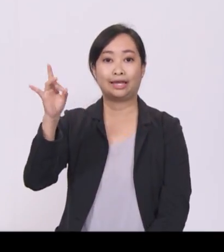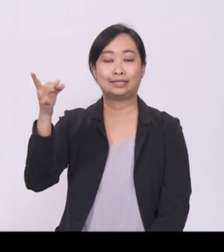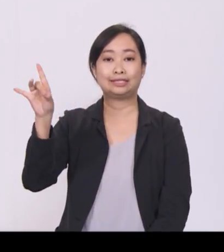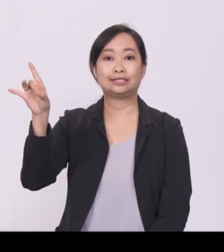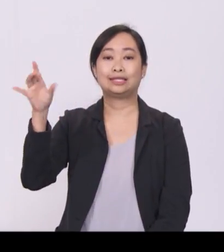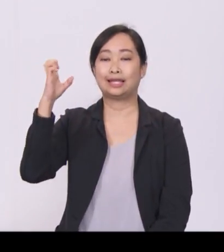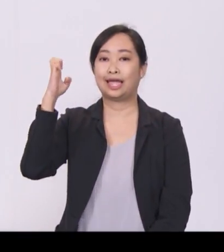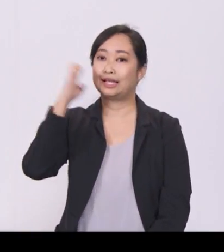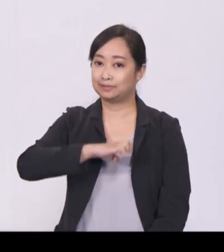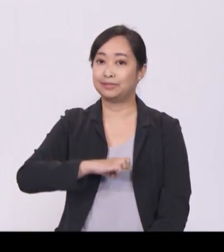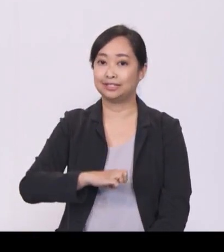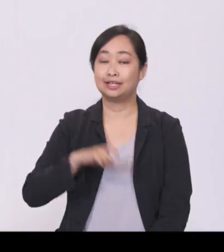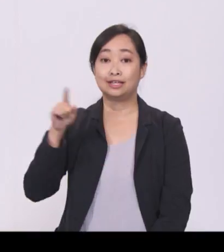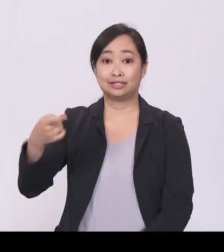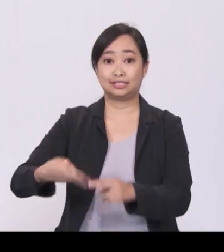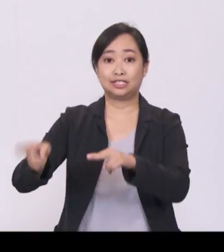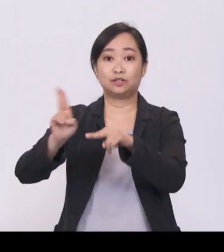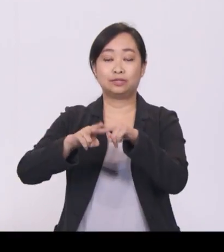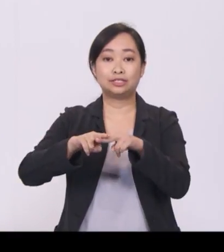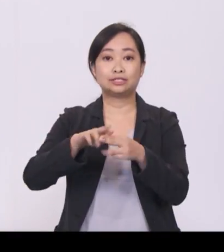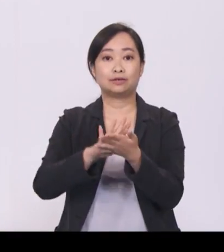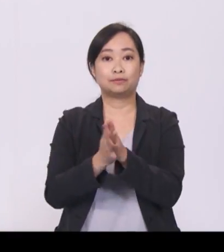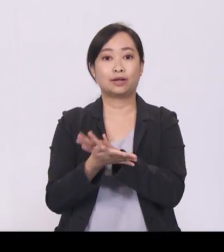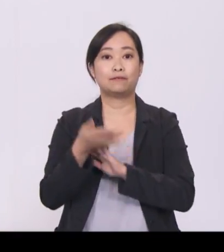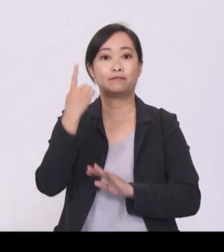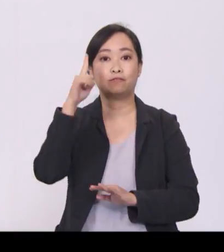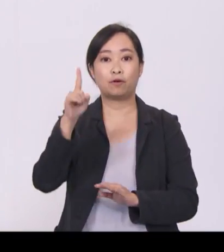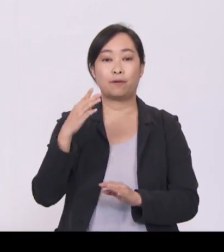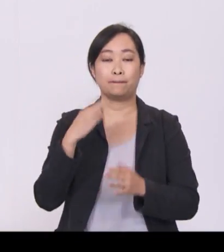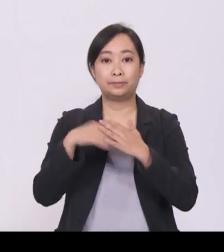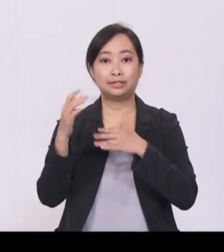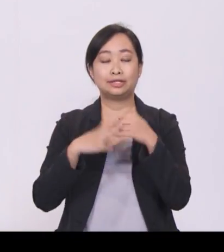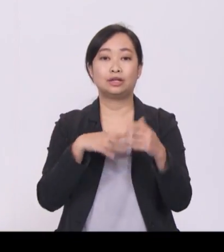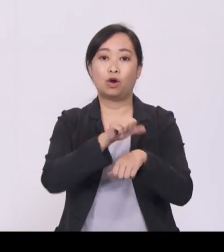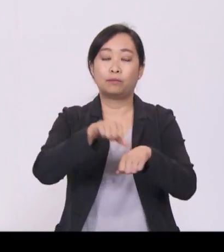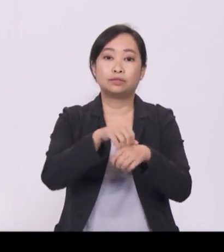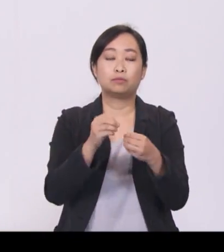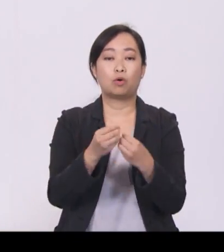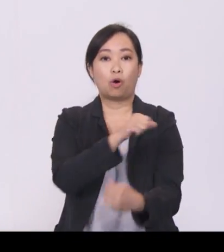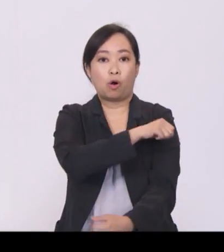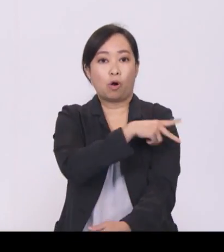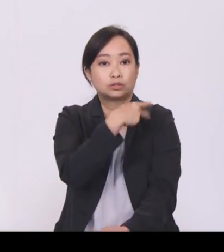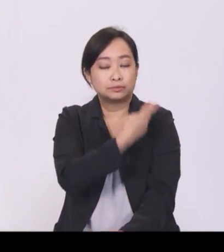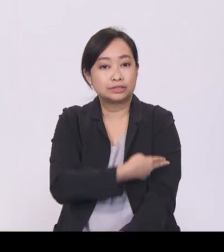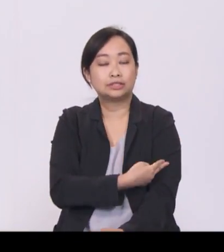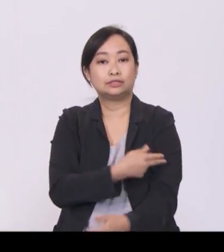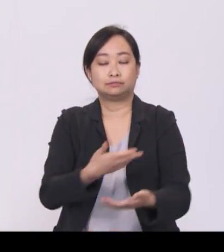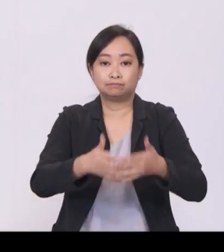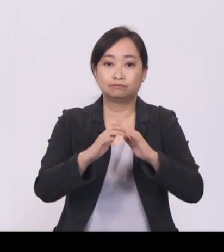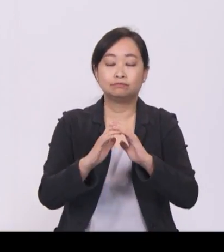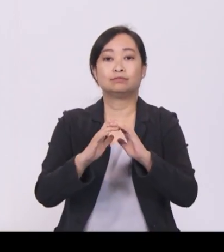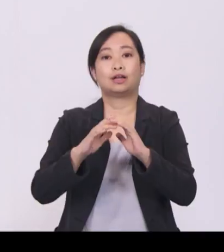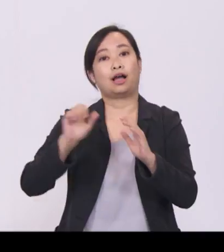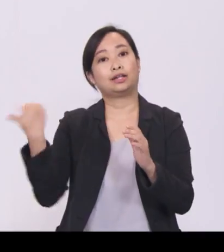This increase went into building and operating more hospitals and other healthcare facilities, and enhancing healthcare subsidies.